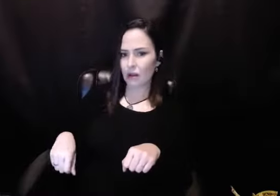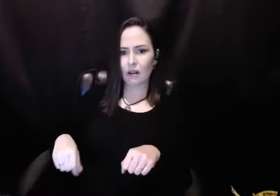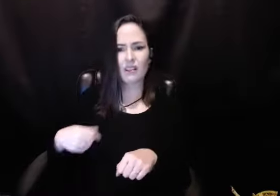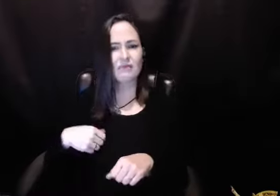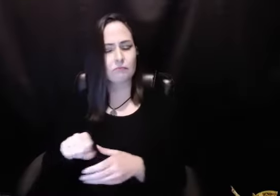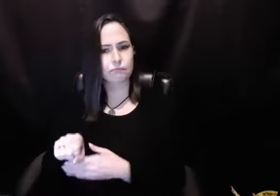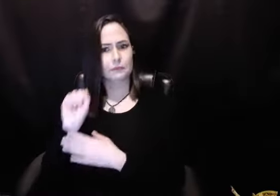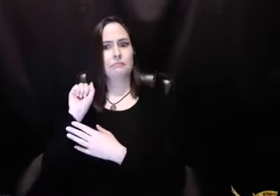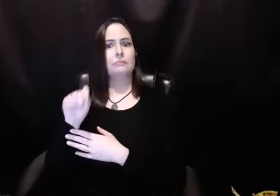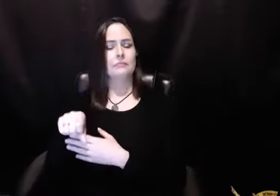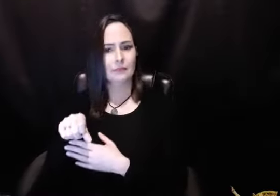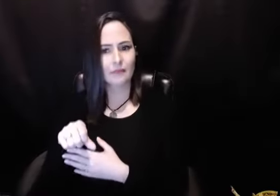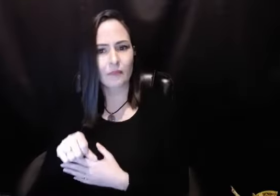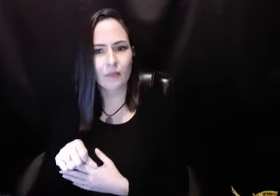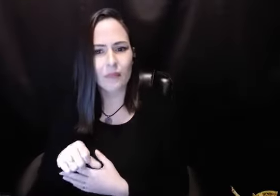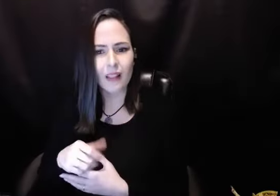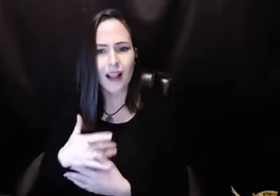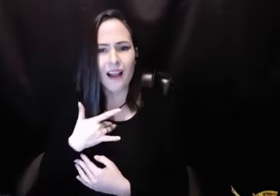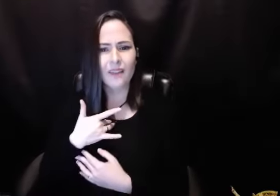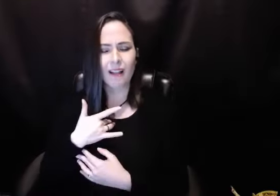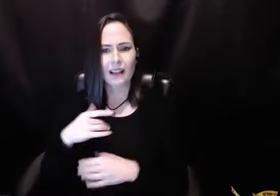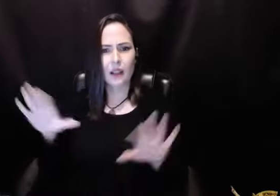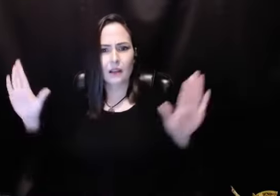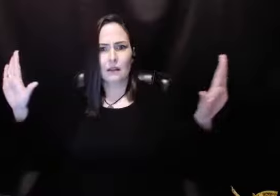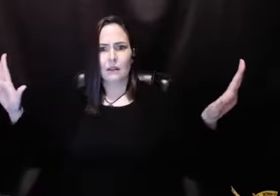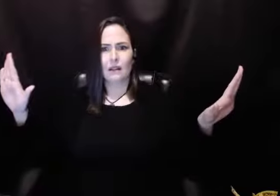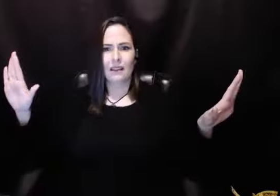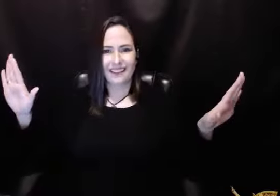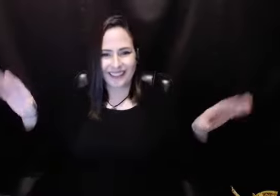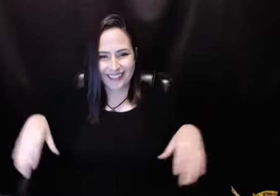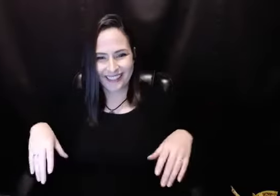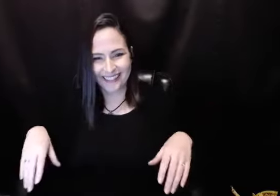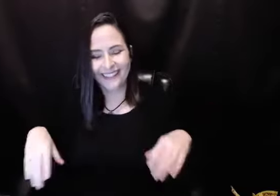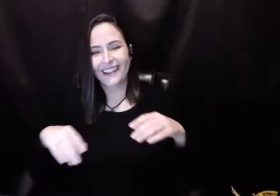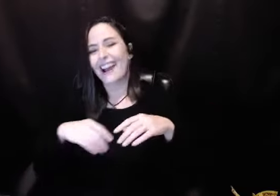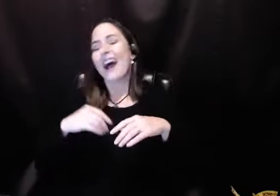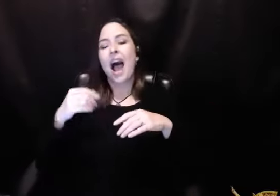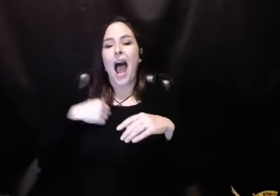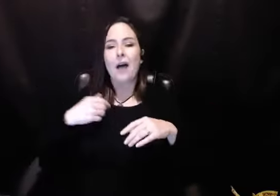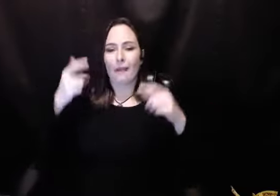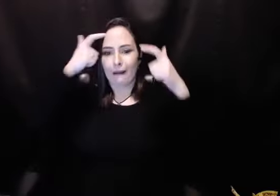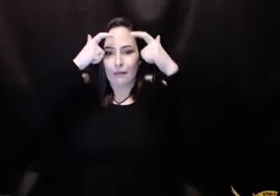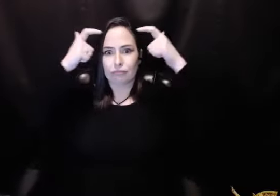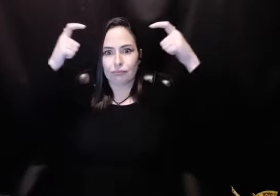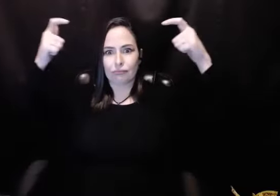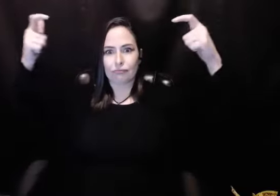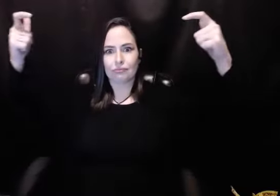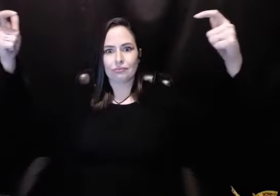Really? You think I'd be a good delegate? And my head just kind of, like, I had to kind of hole in the sides of the door so I could get through.